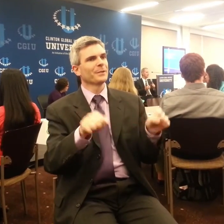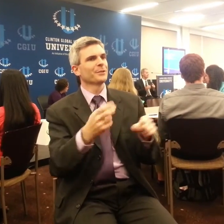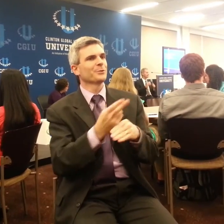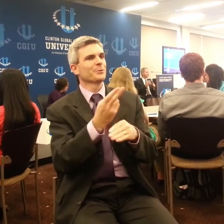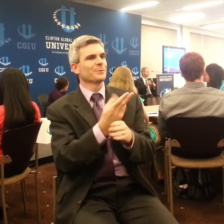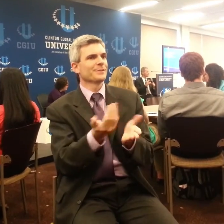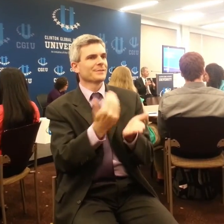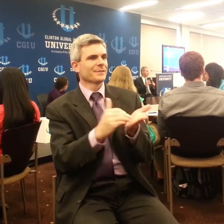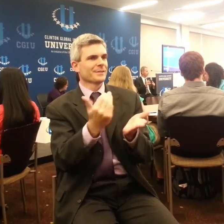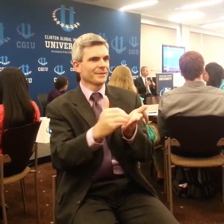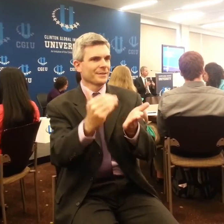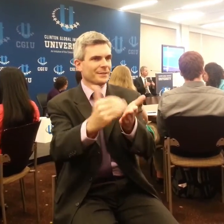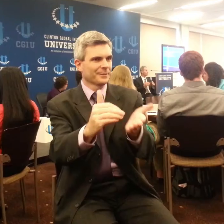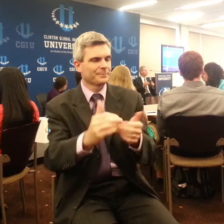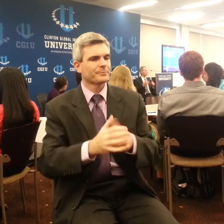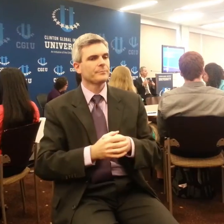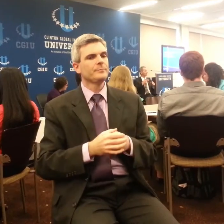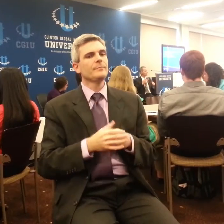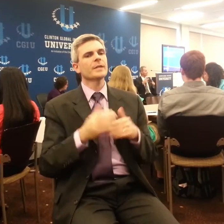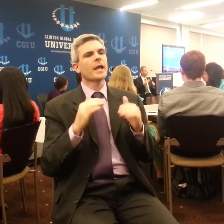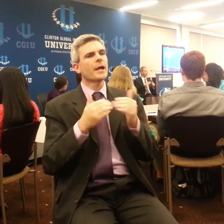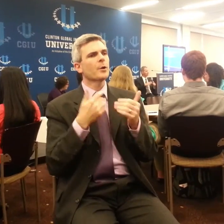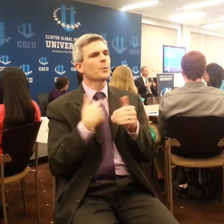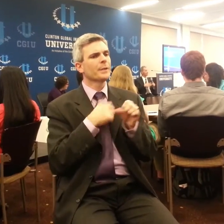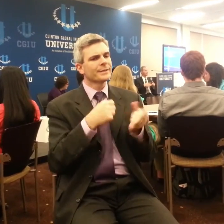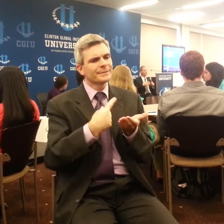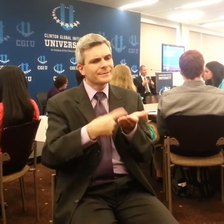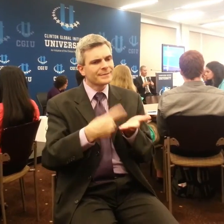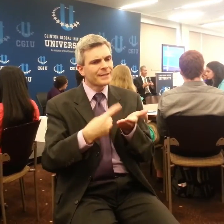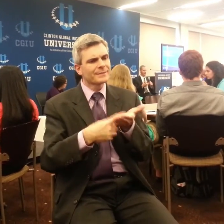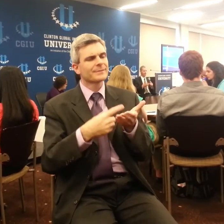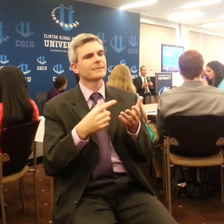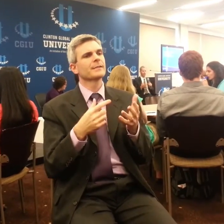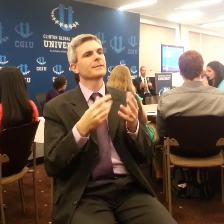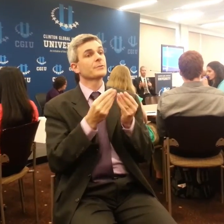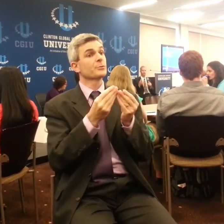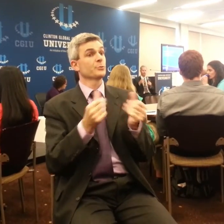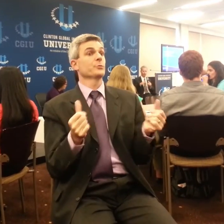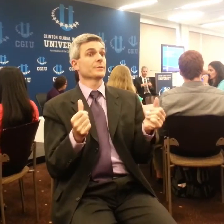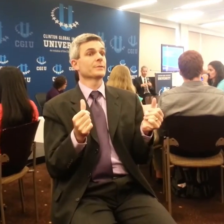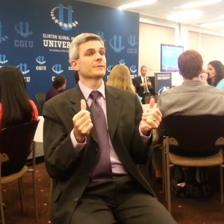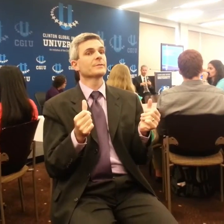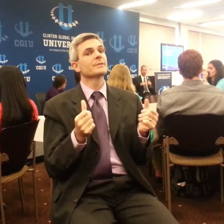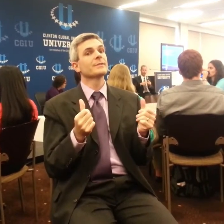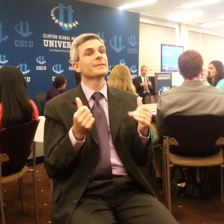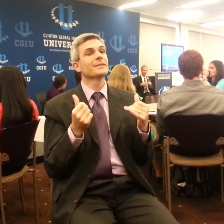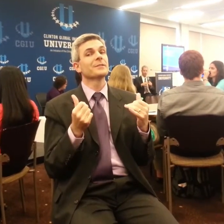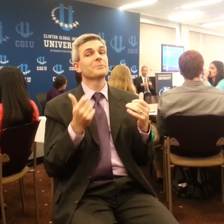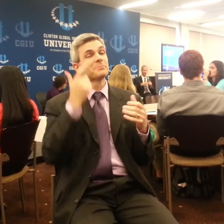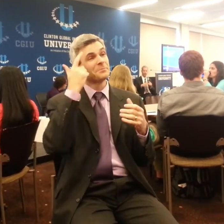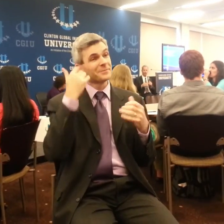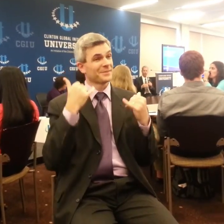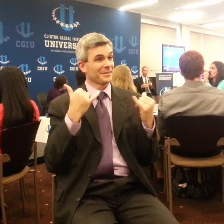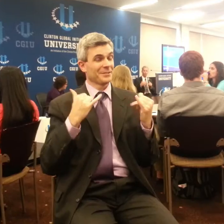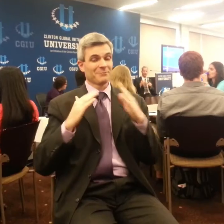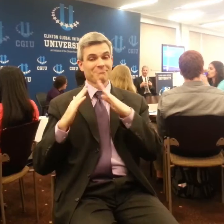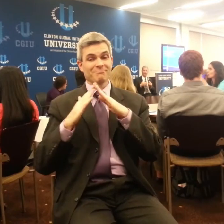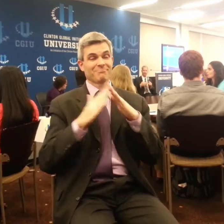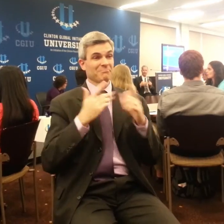different solutions for reducing the demand in the major metropolitan areas? What kinds